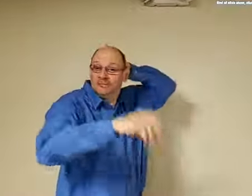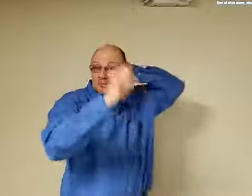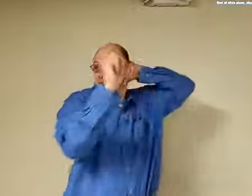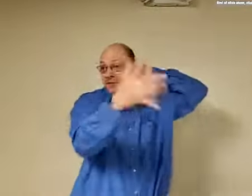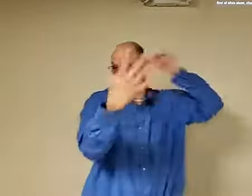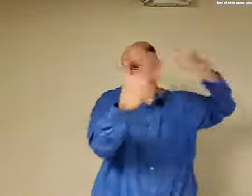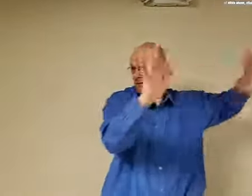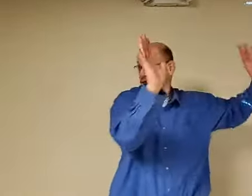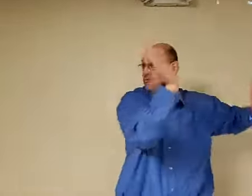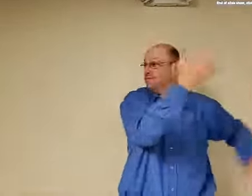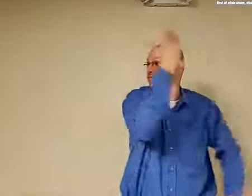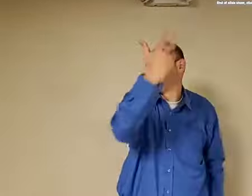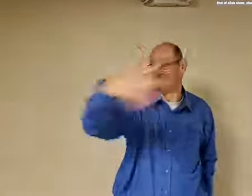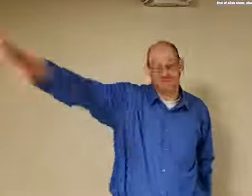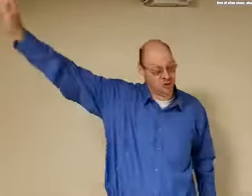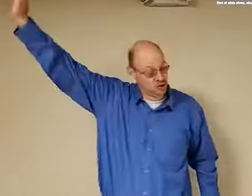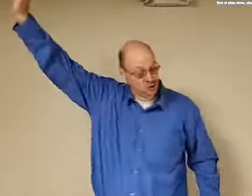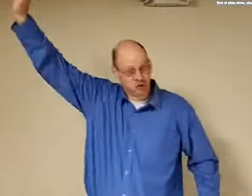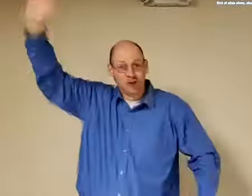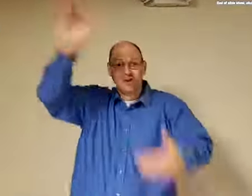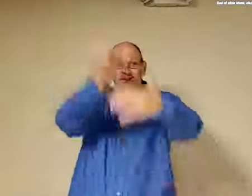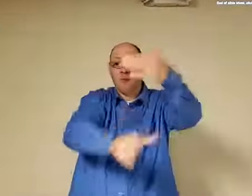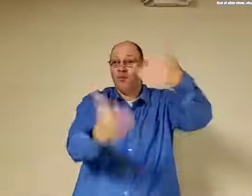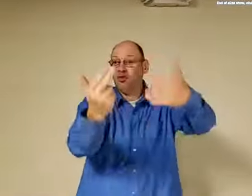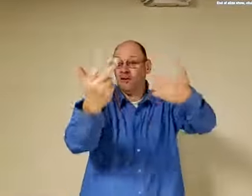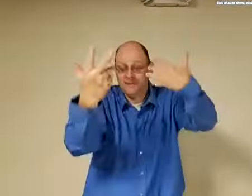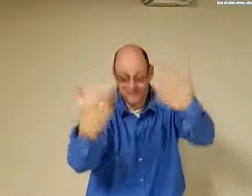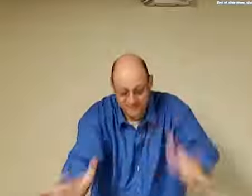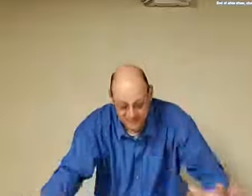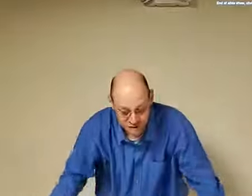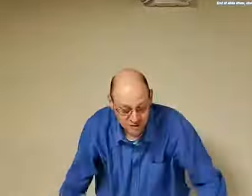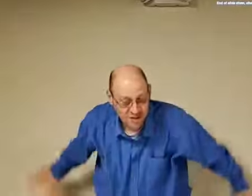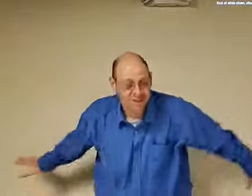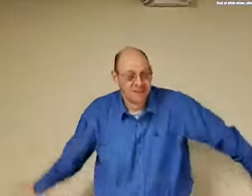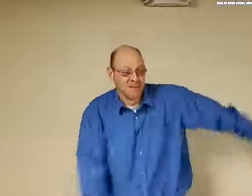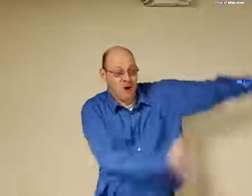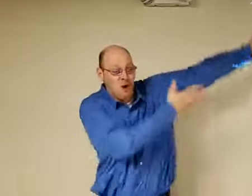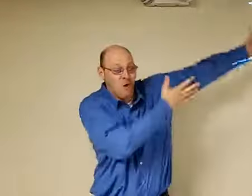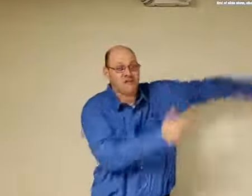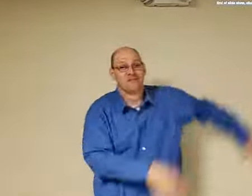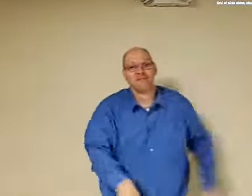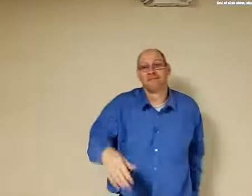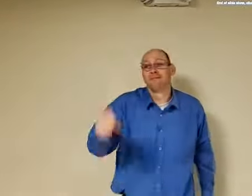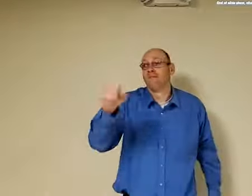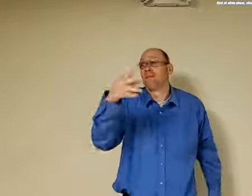alright that was the last of my slide chapter 13 we've covered we've finished it